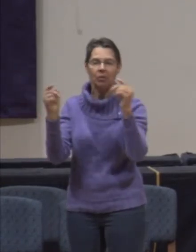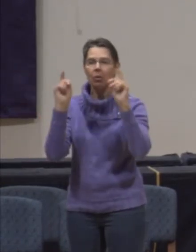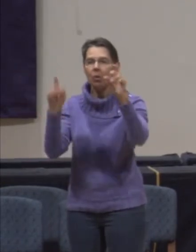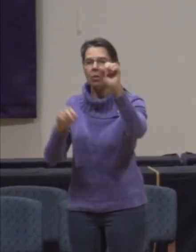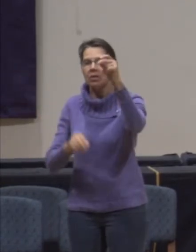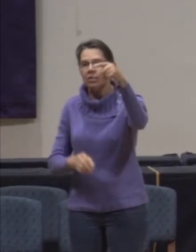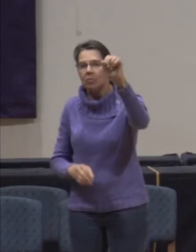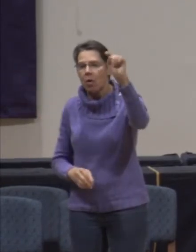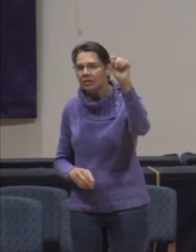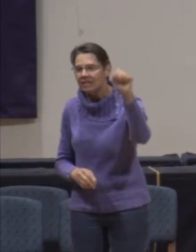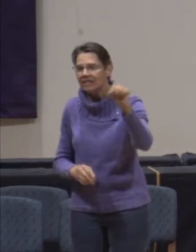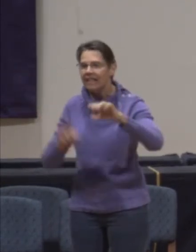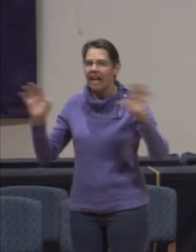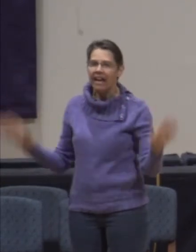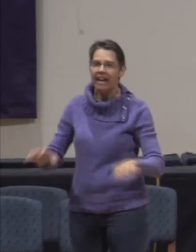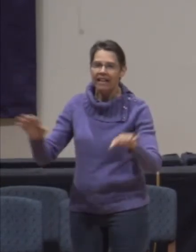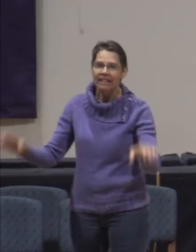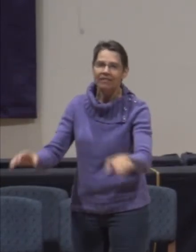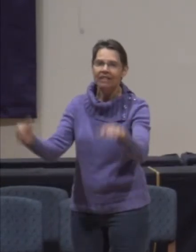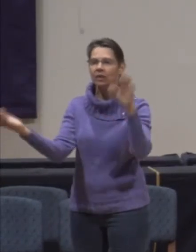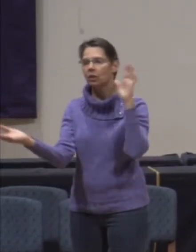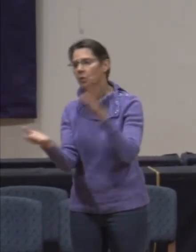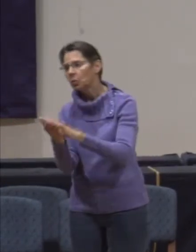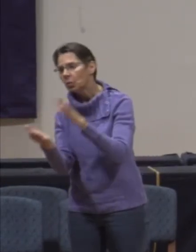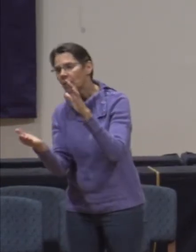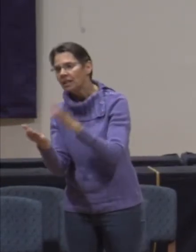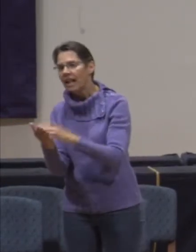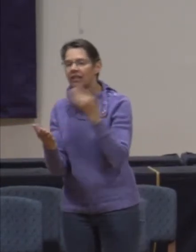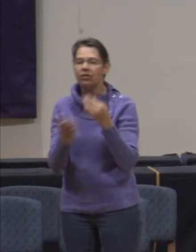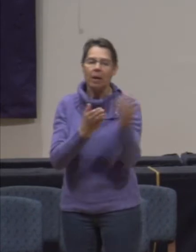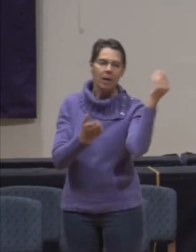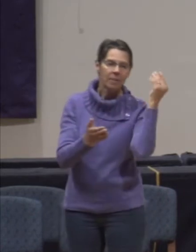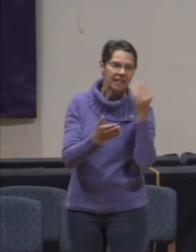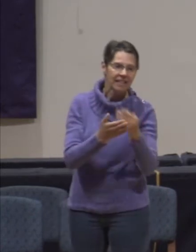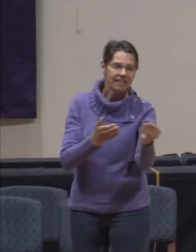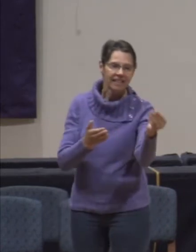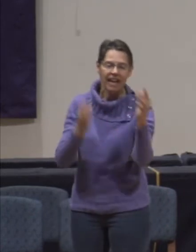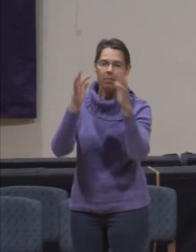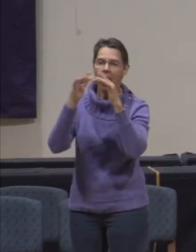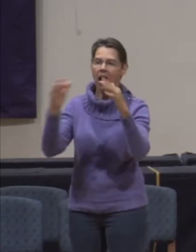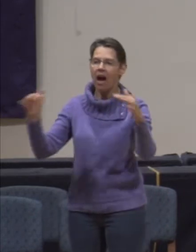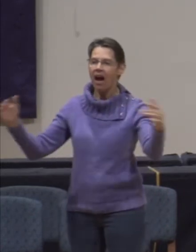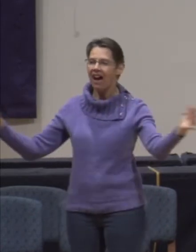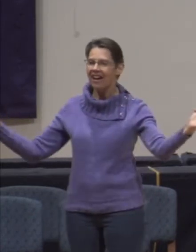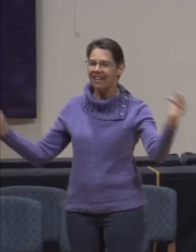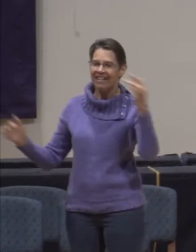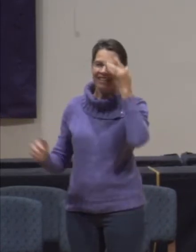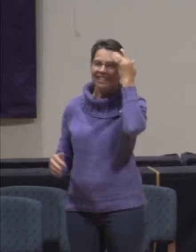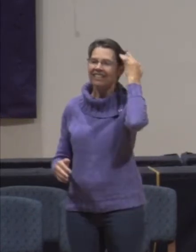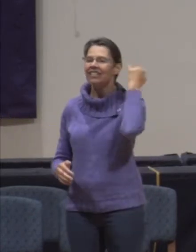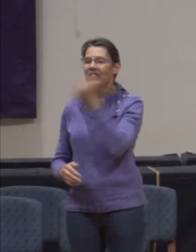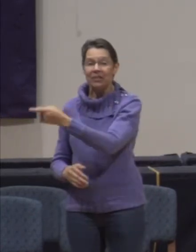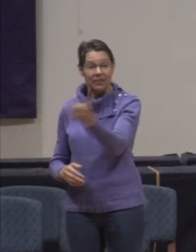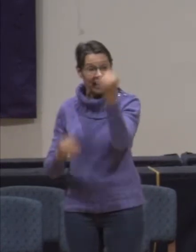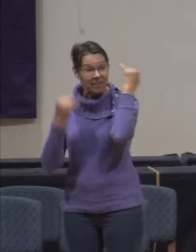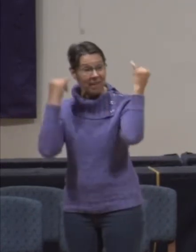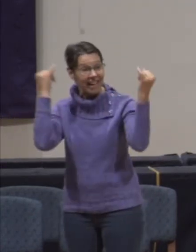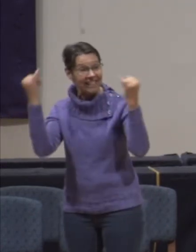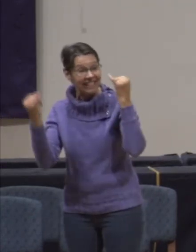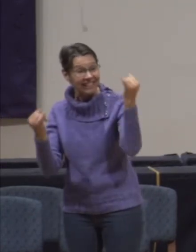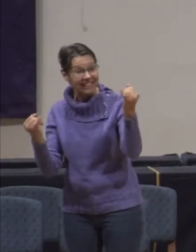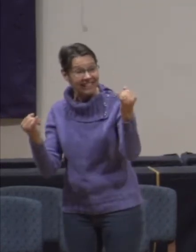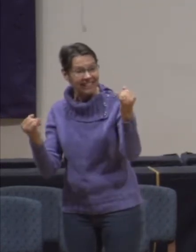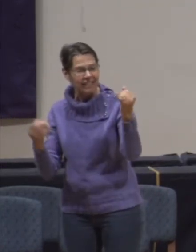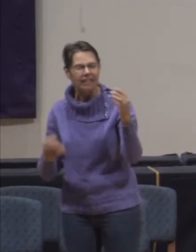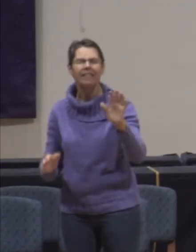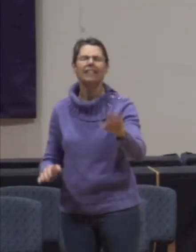events and school and shopping and all the things that you might imagine. What would it be